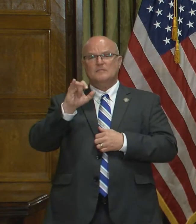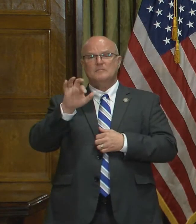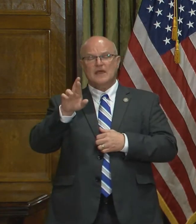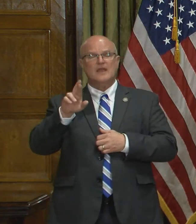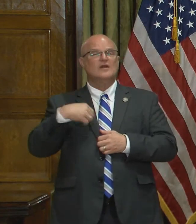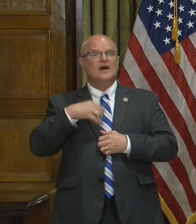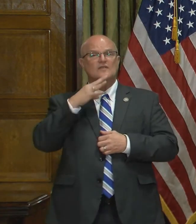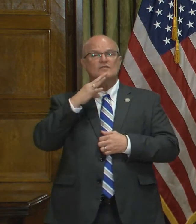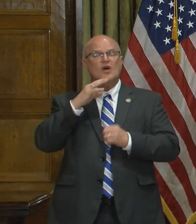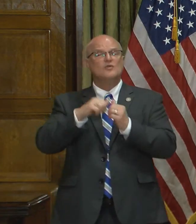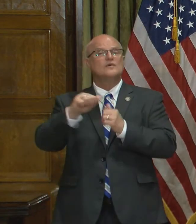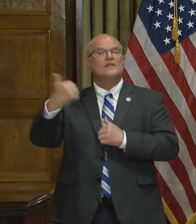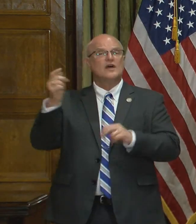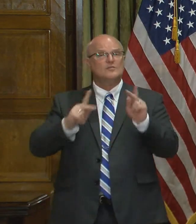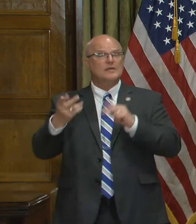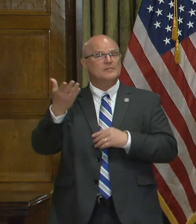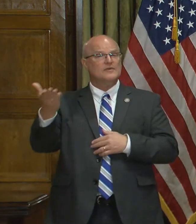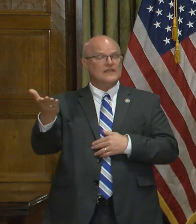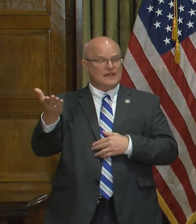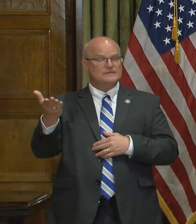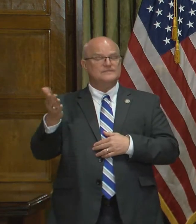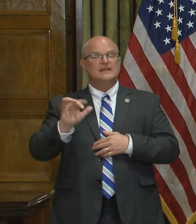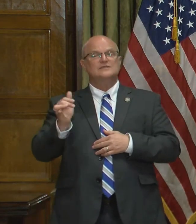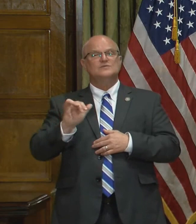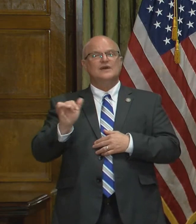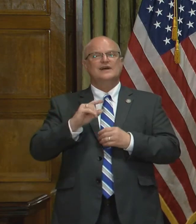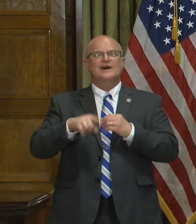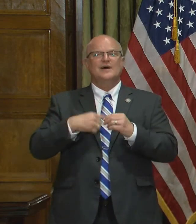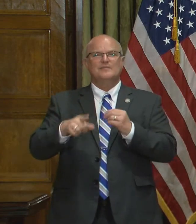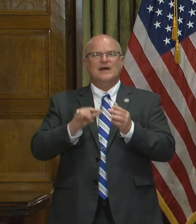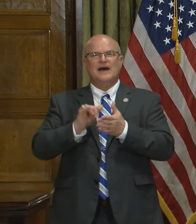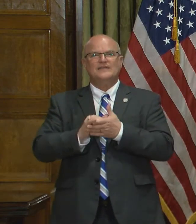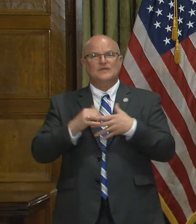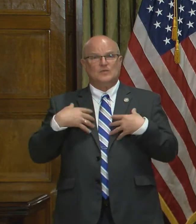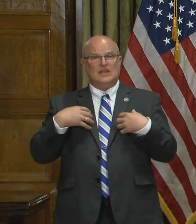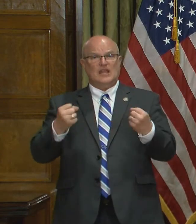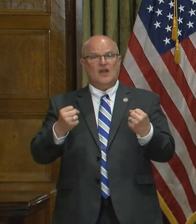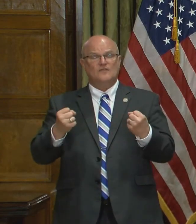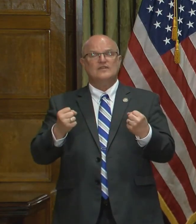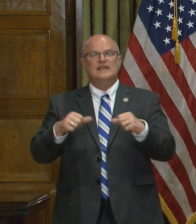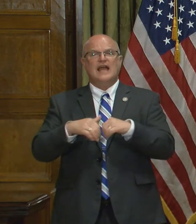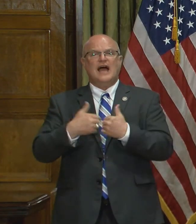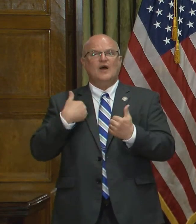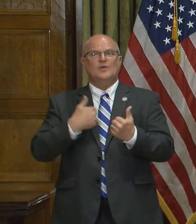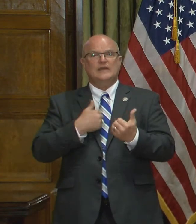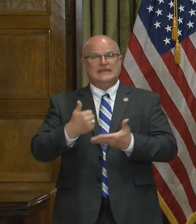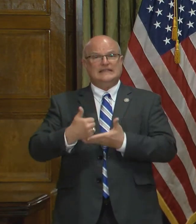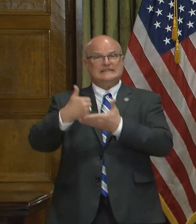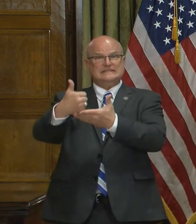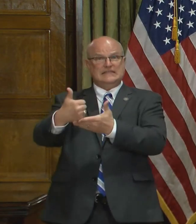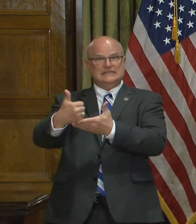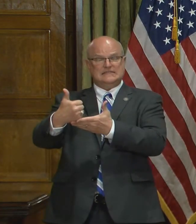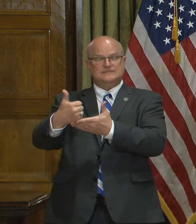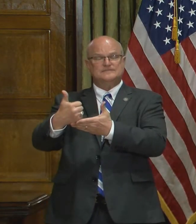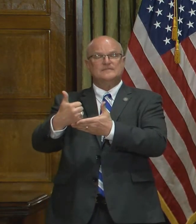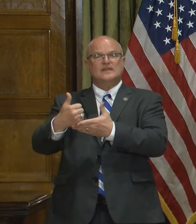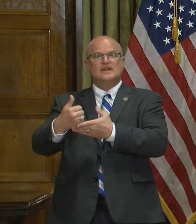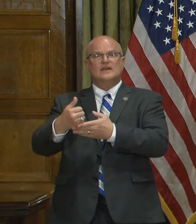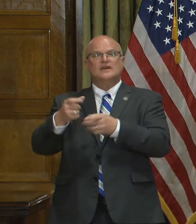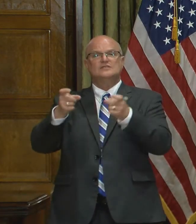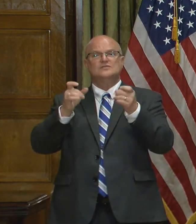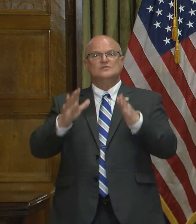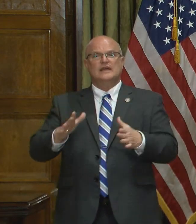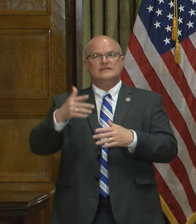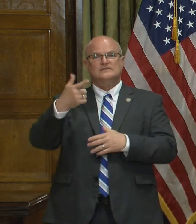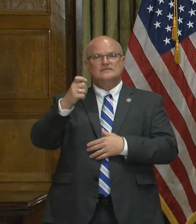I've talked to others there as well about the recovery efforts and how we can be of assistance. Director